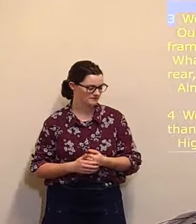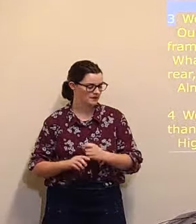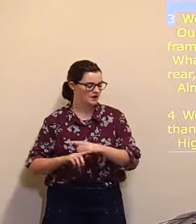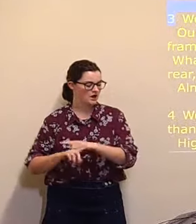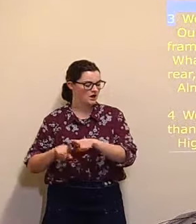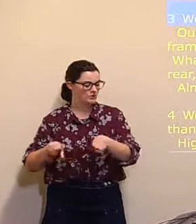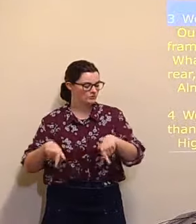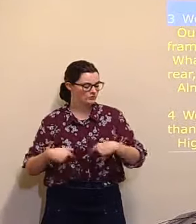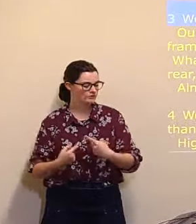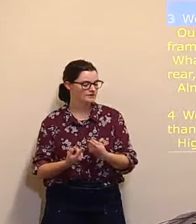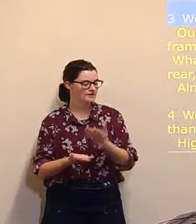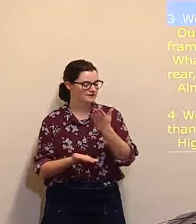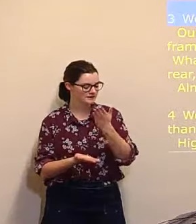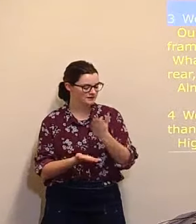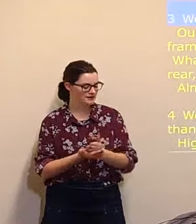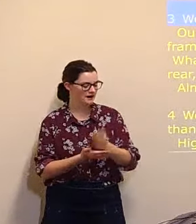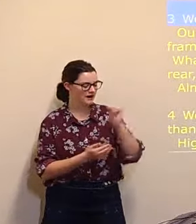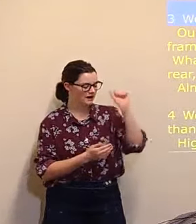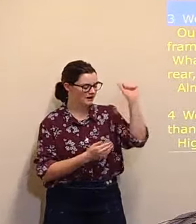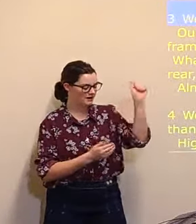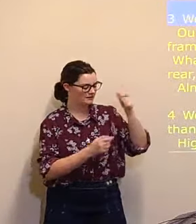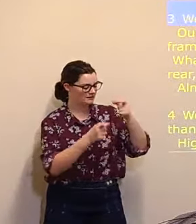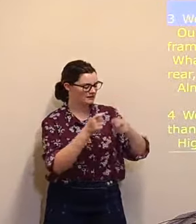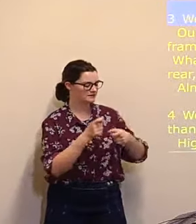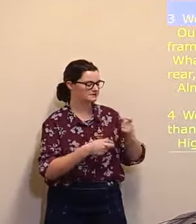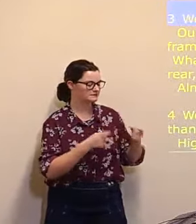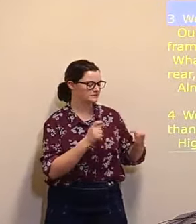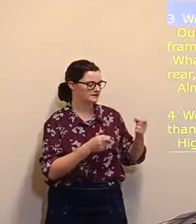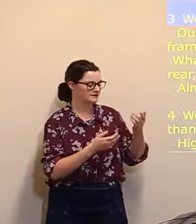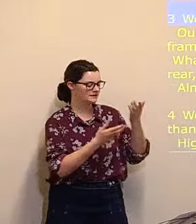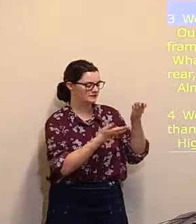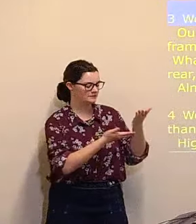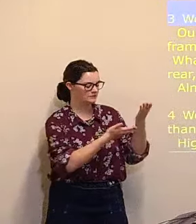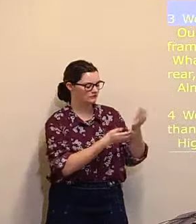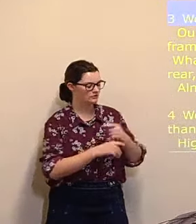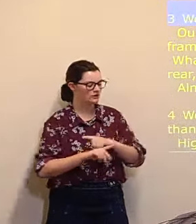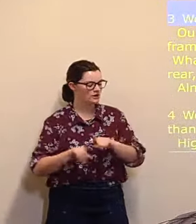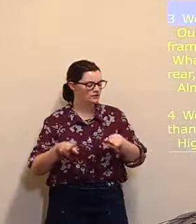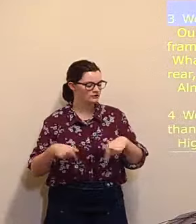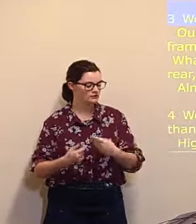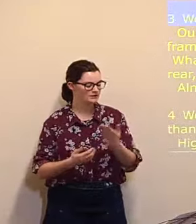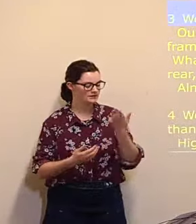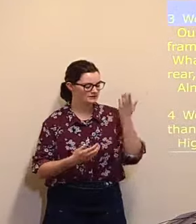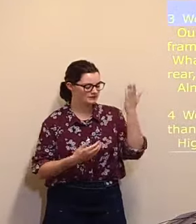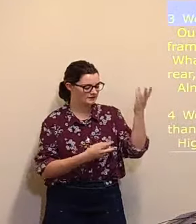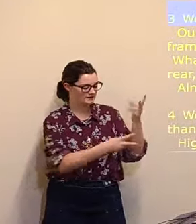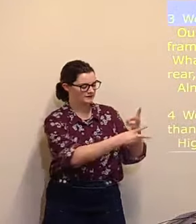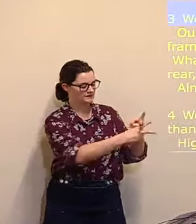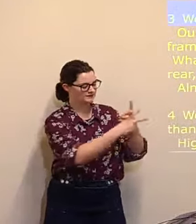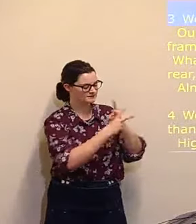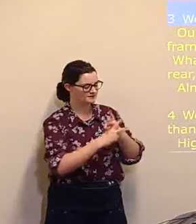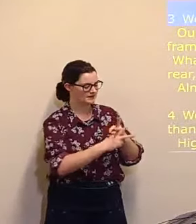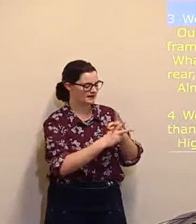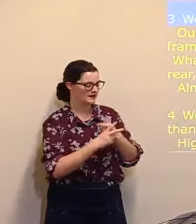We are his people in his care